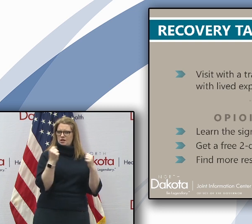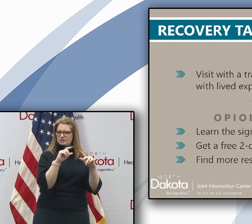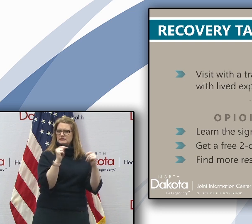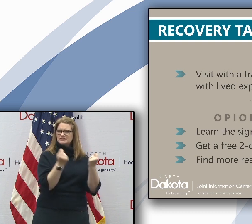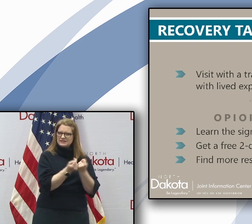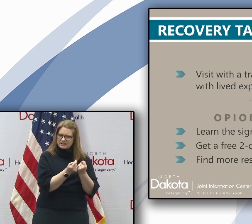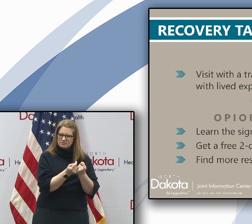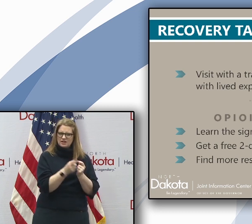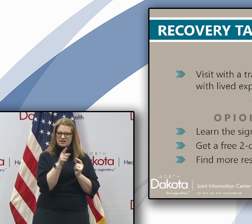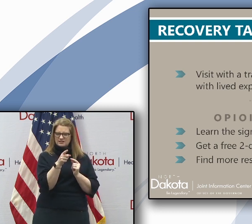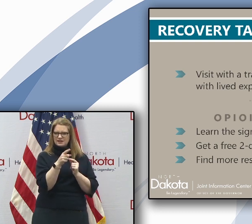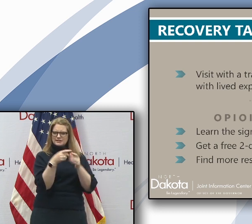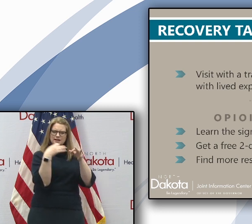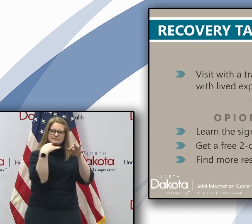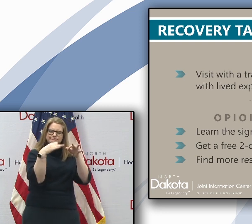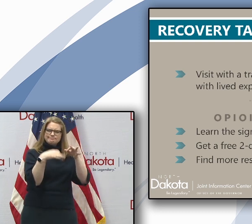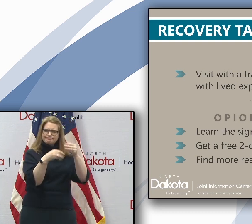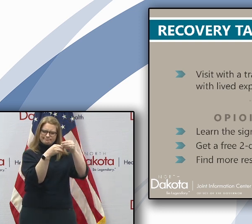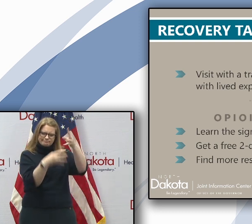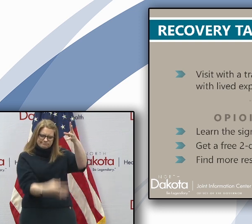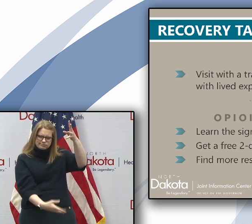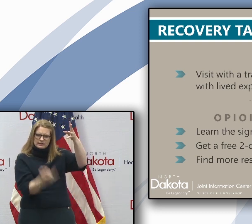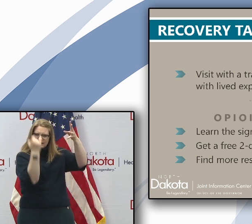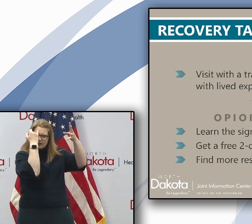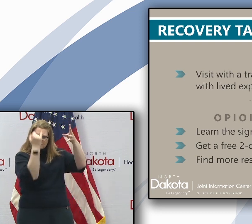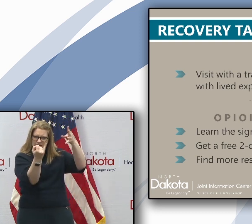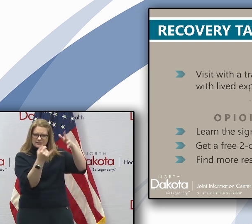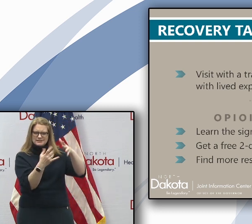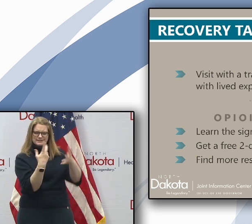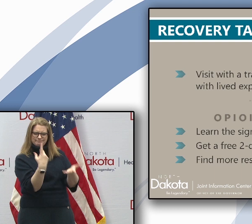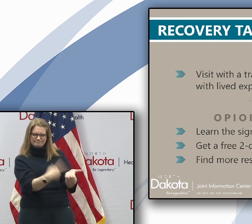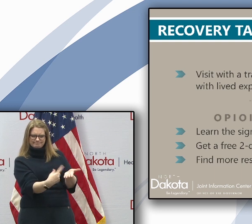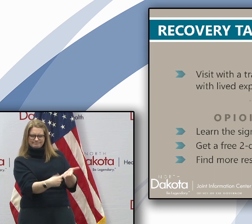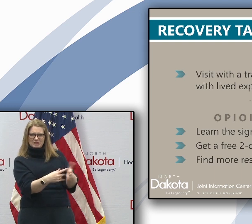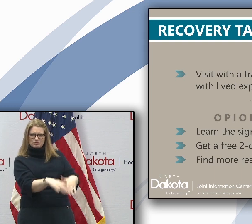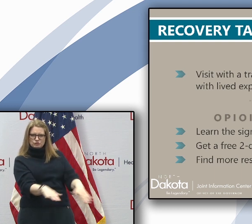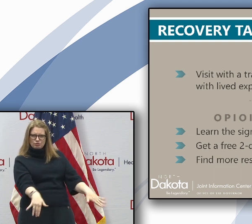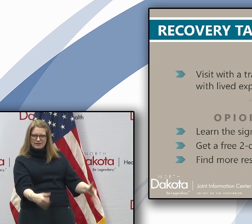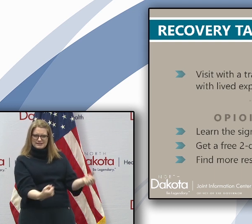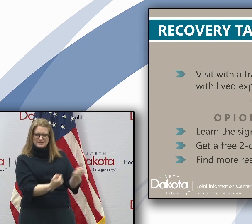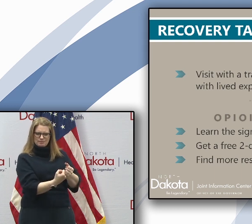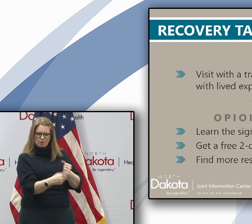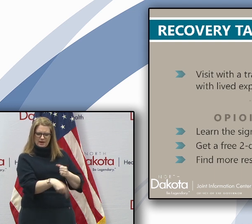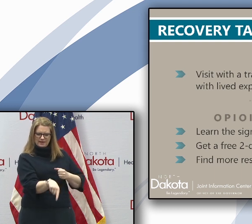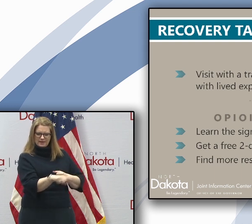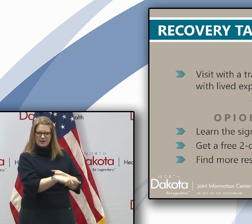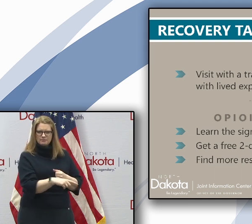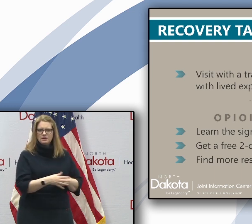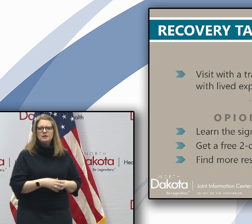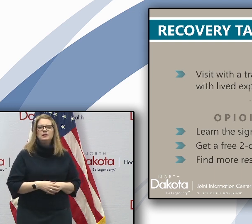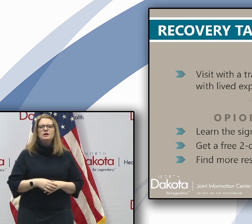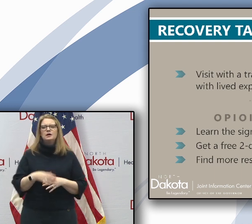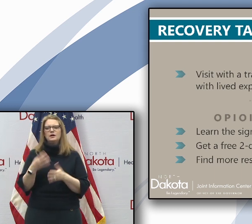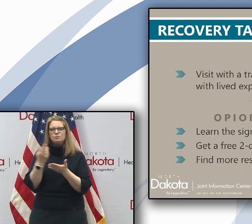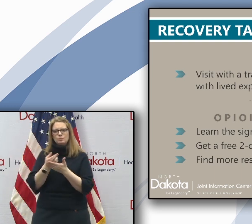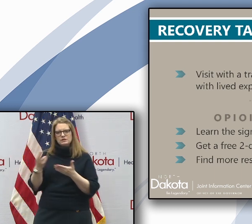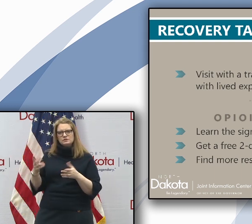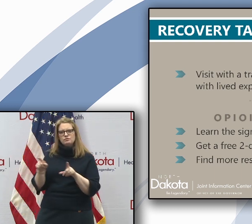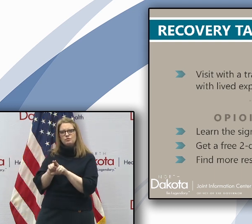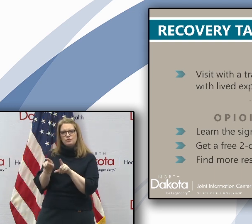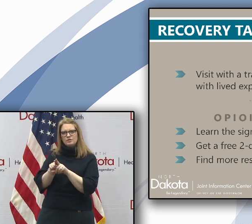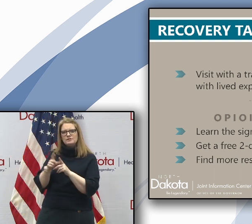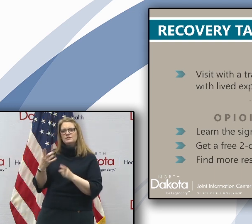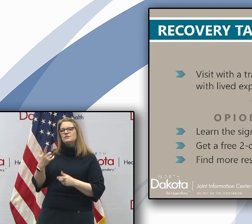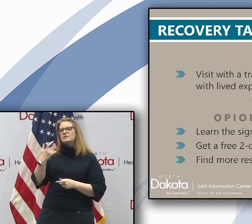and children, um, and supporting them, uh, with their behavioral health during this time. You can also find resources for addiction